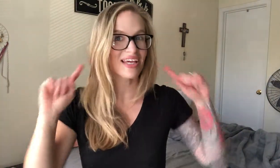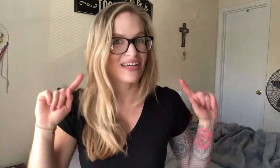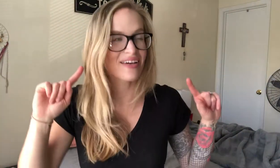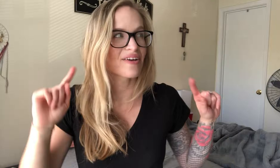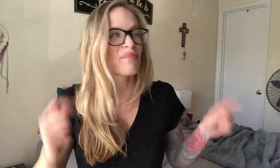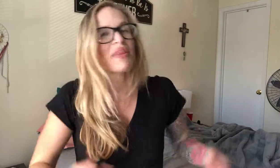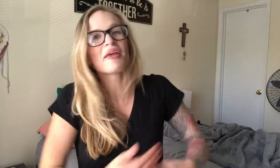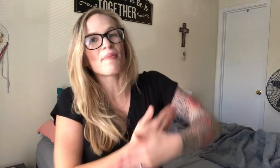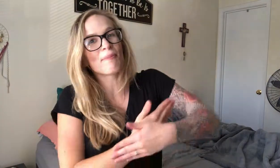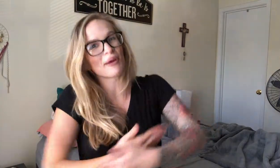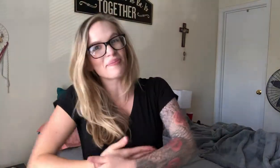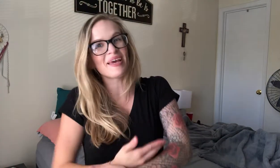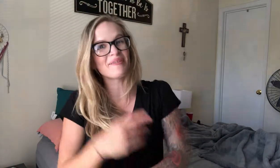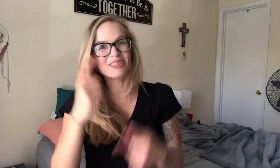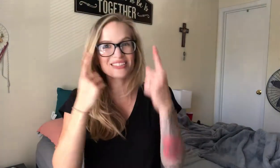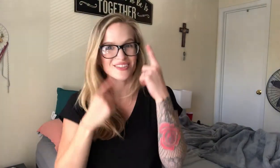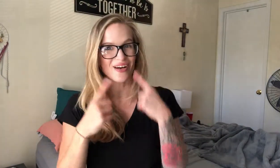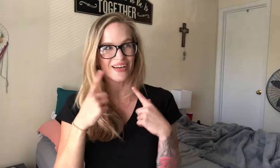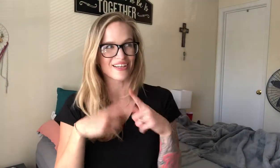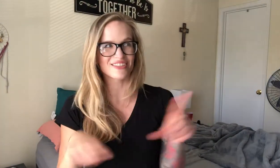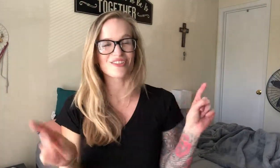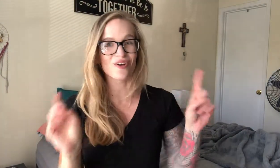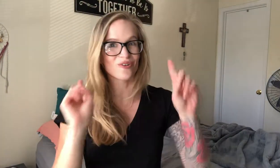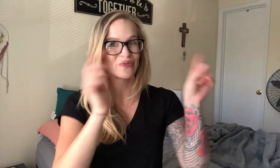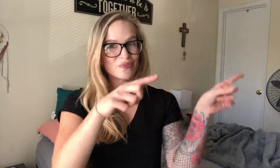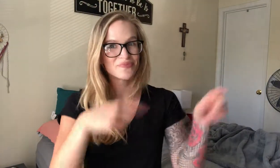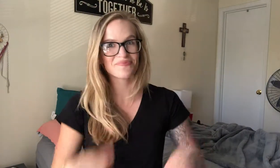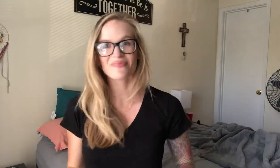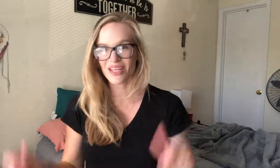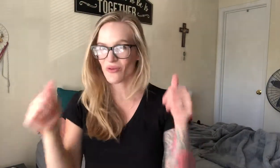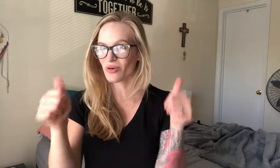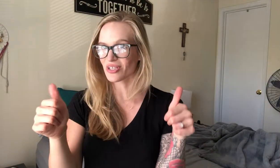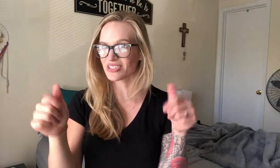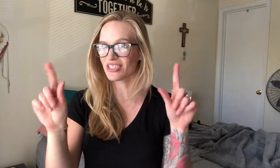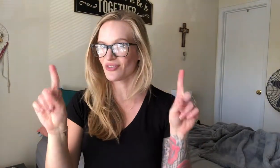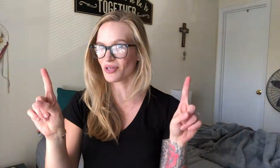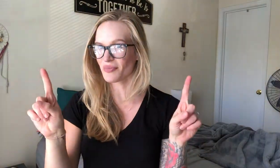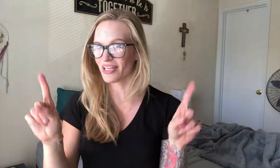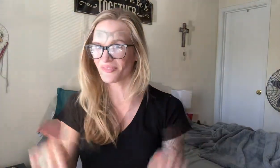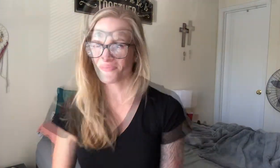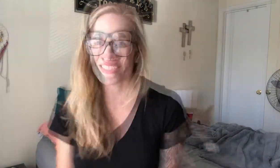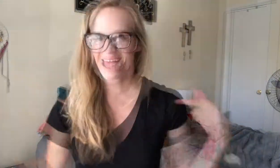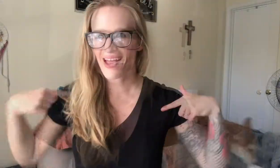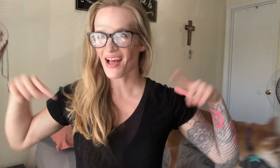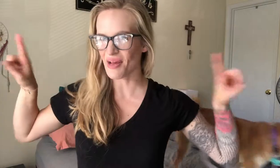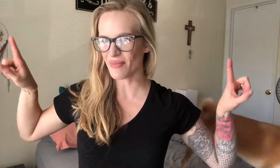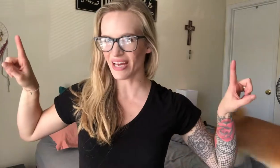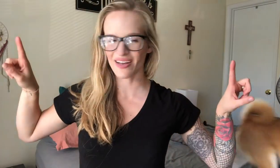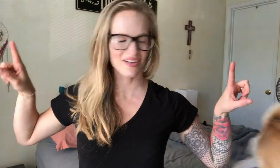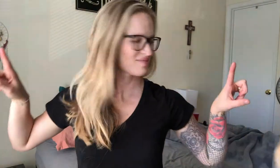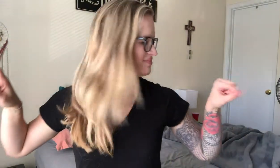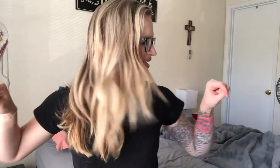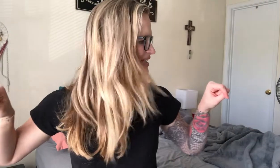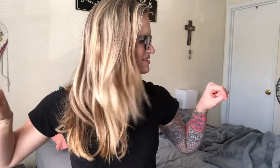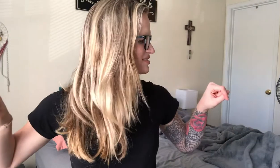can't hear my baby's crying. So we'll continue in a minute. I'm back. Ace.